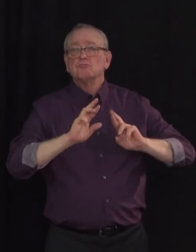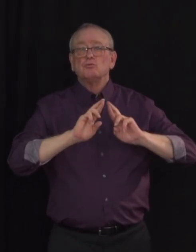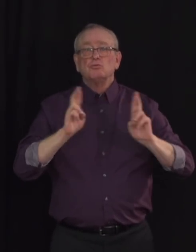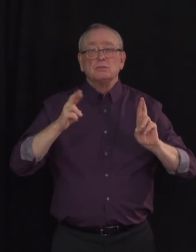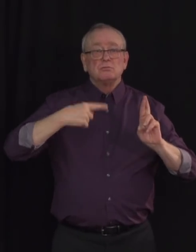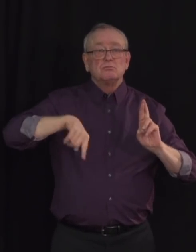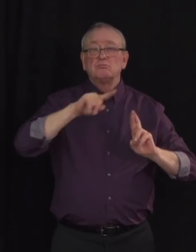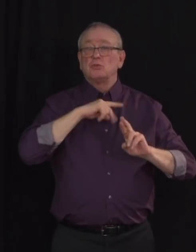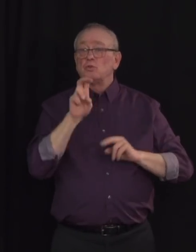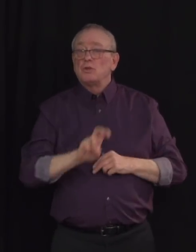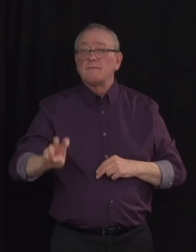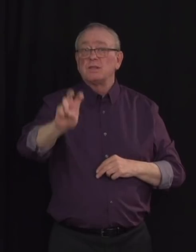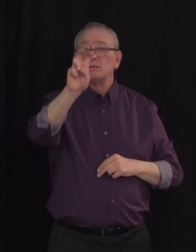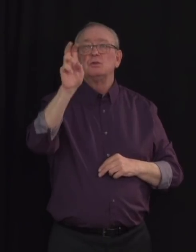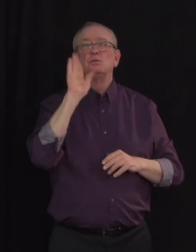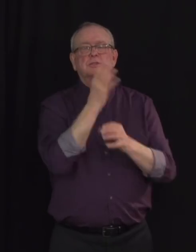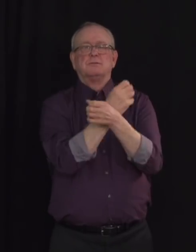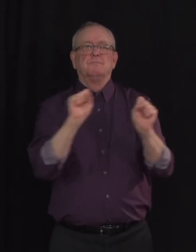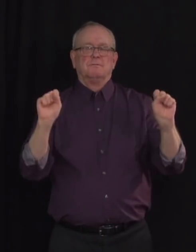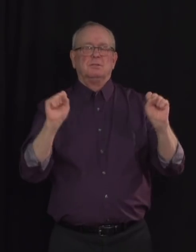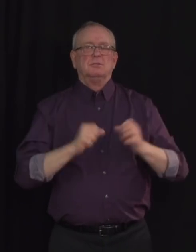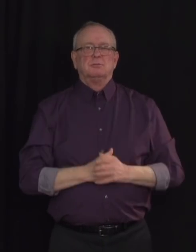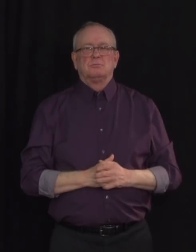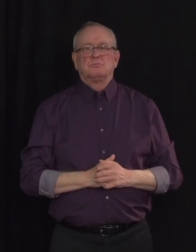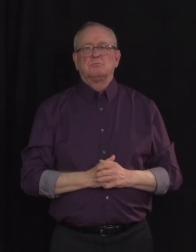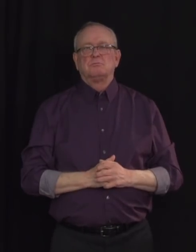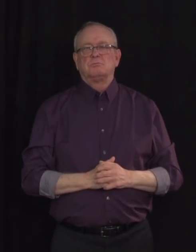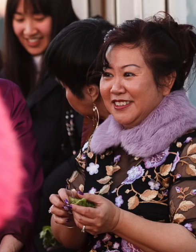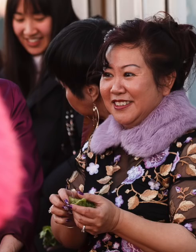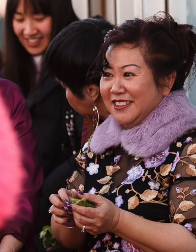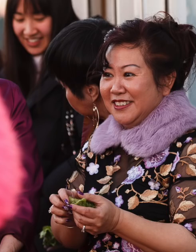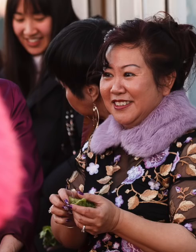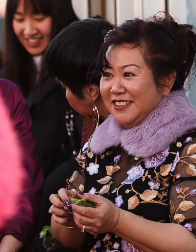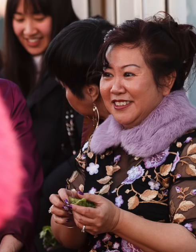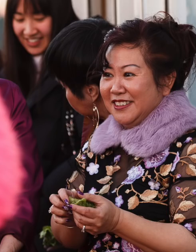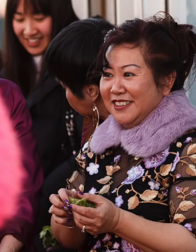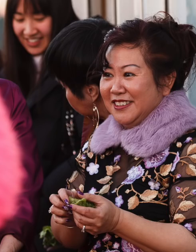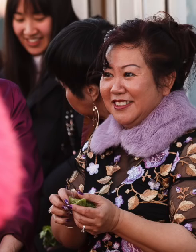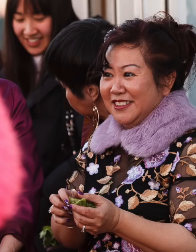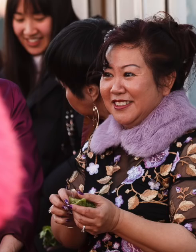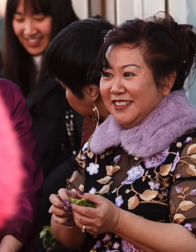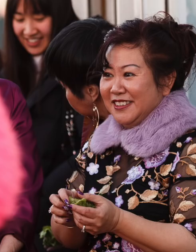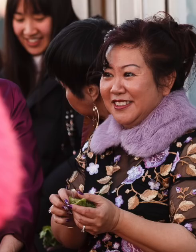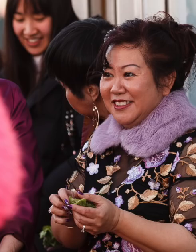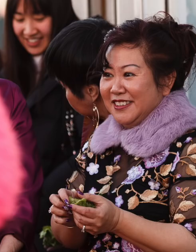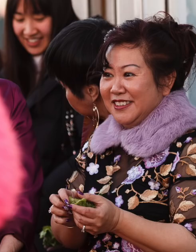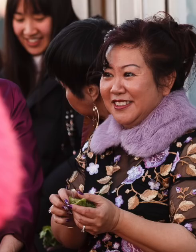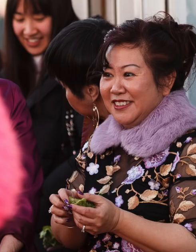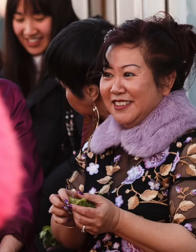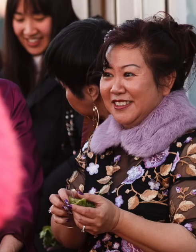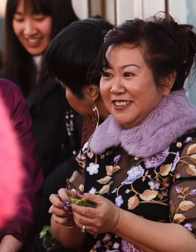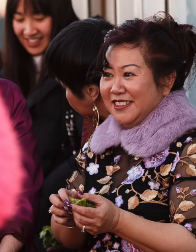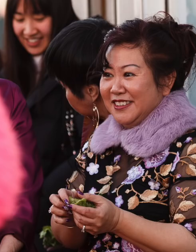Finally, I'd like to end today by asking all Albertans to be extra safe during the upcoming long weekend. Tomorrow is the start